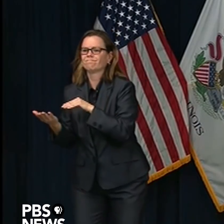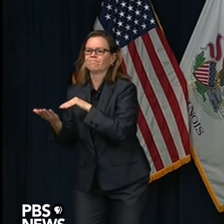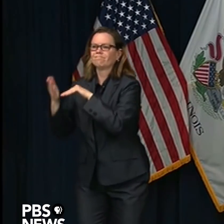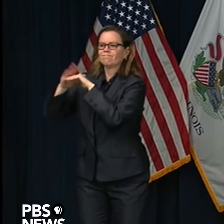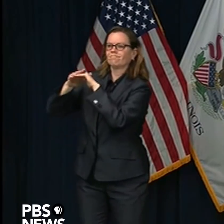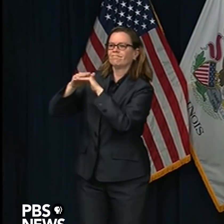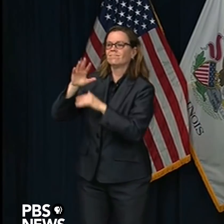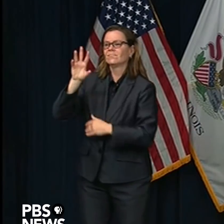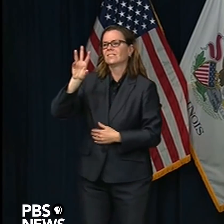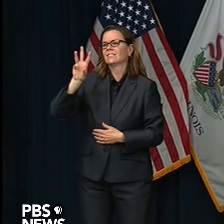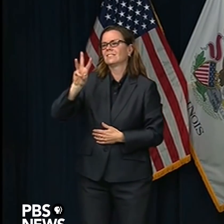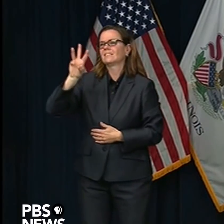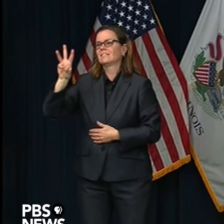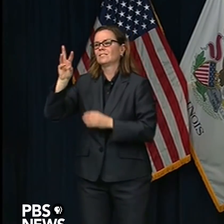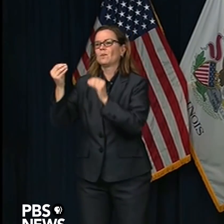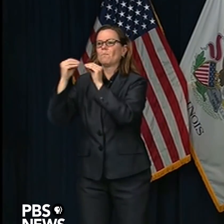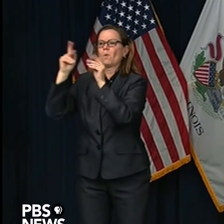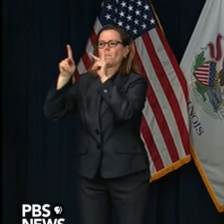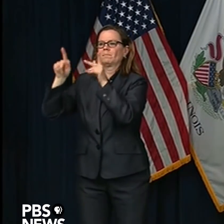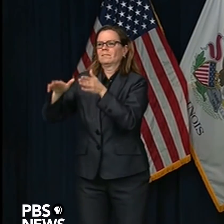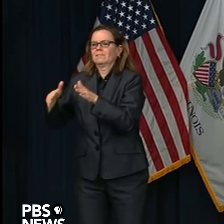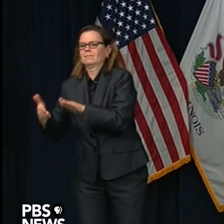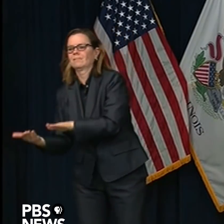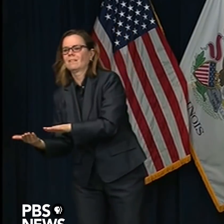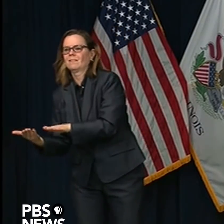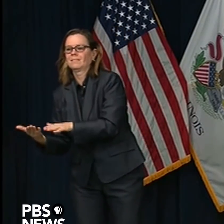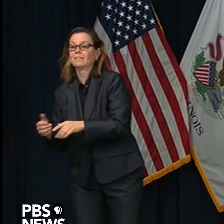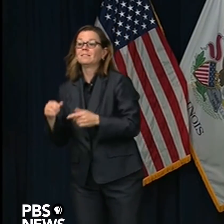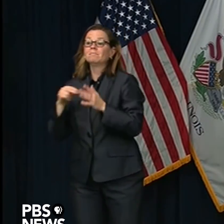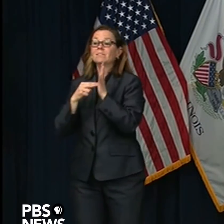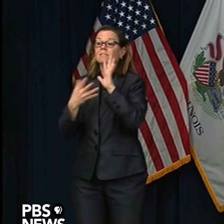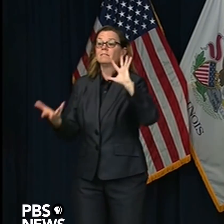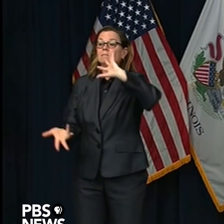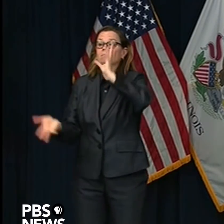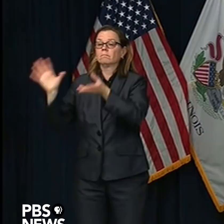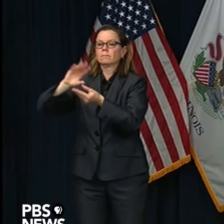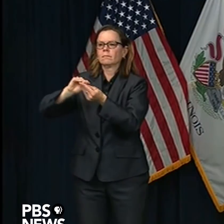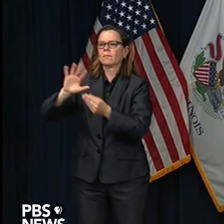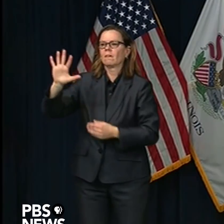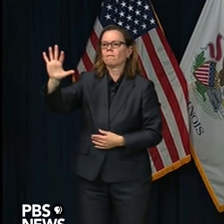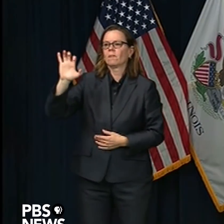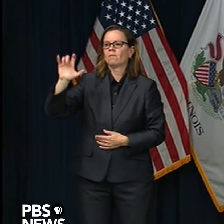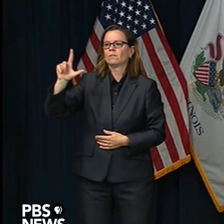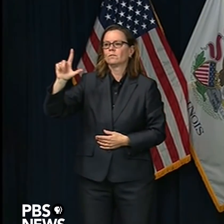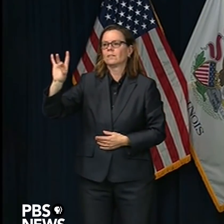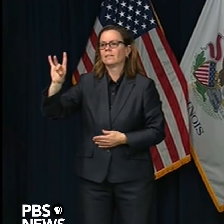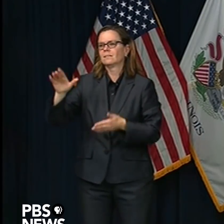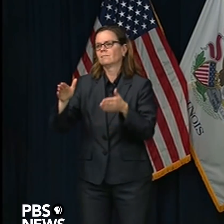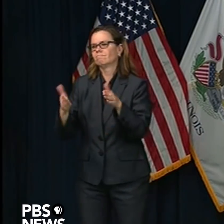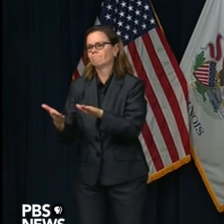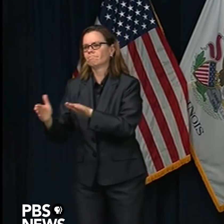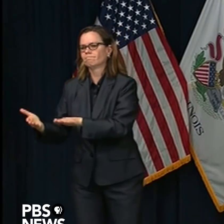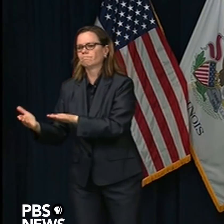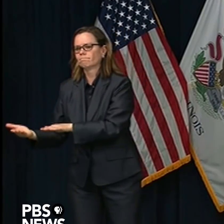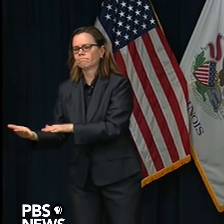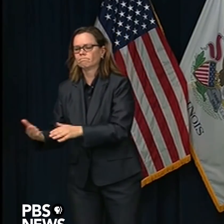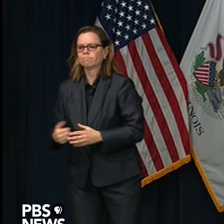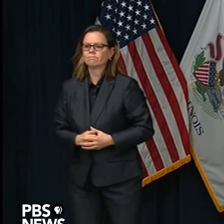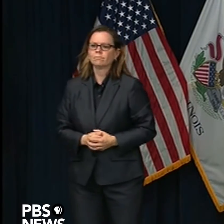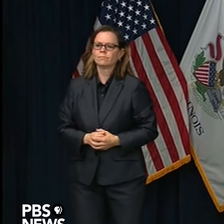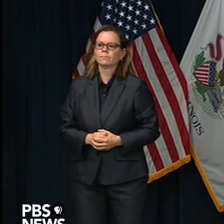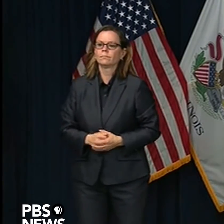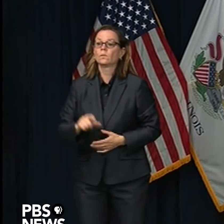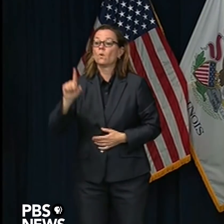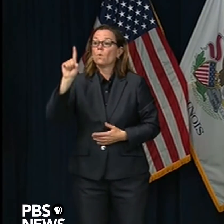528 deaths here in Illinois. There are 1,344 new cases